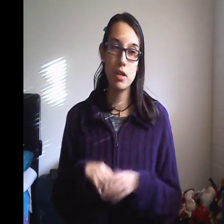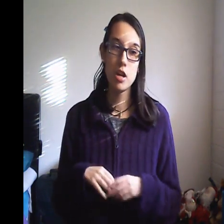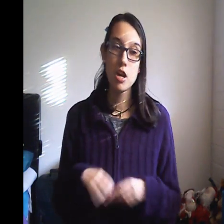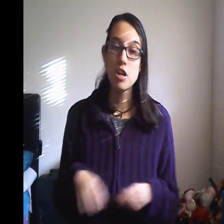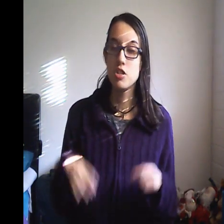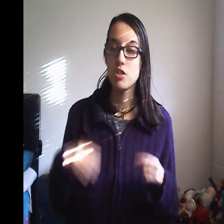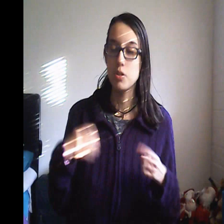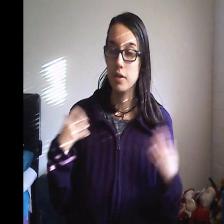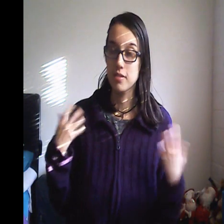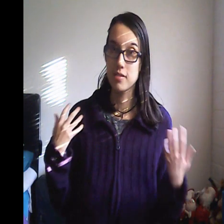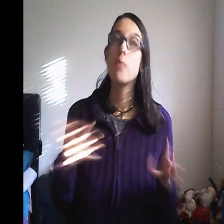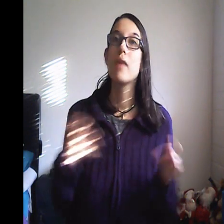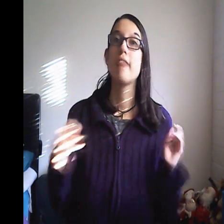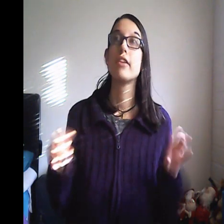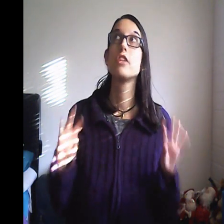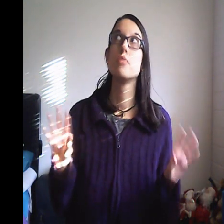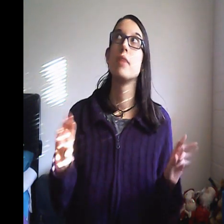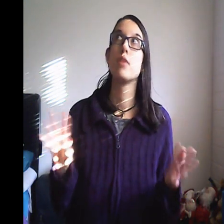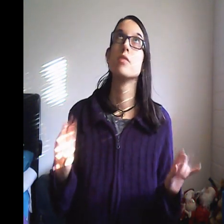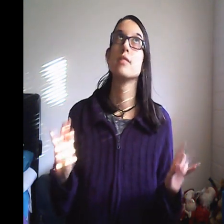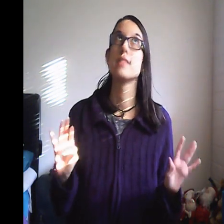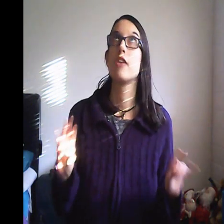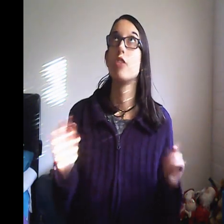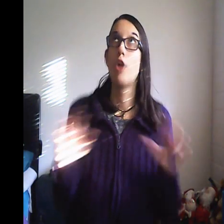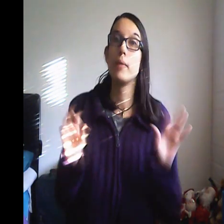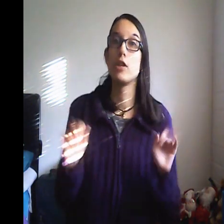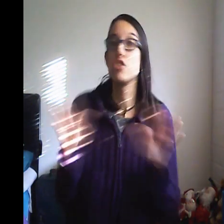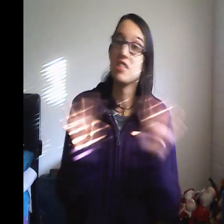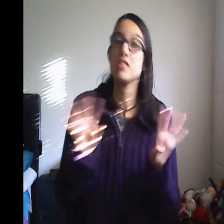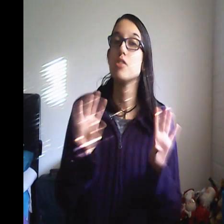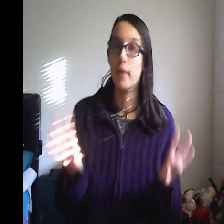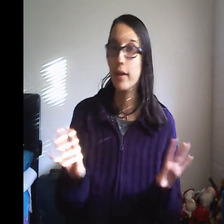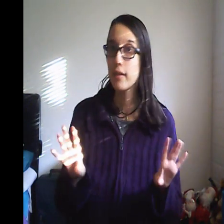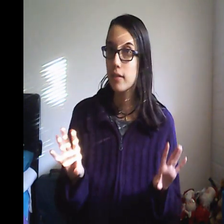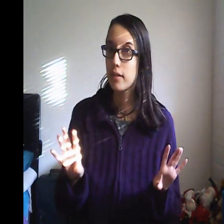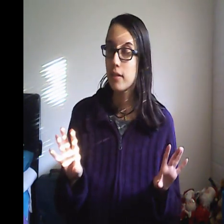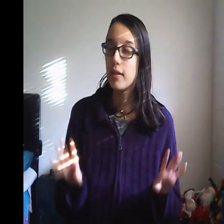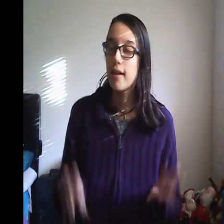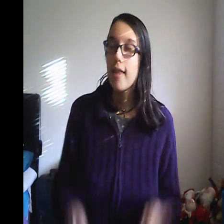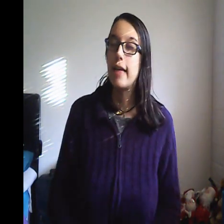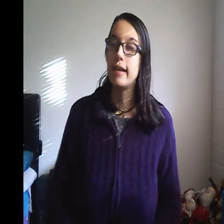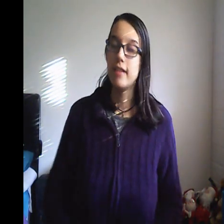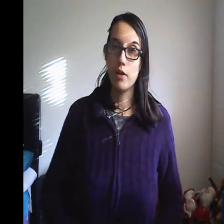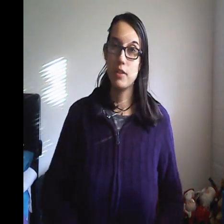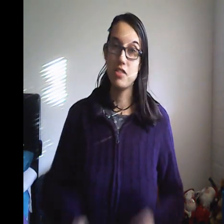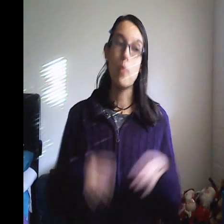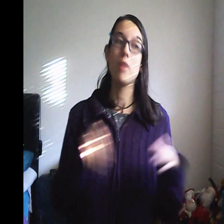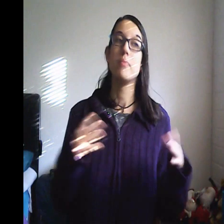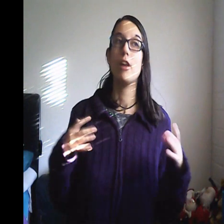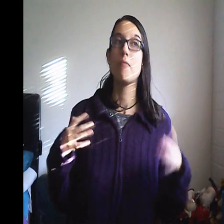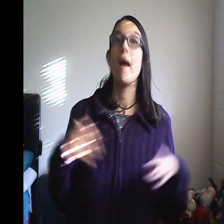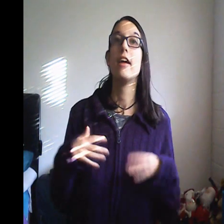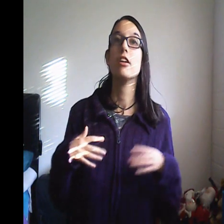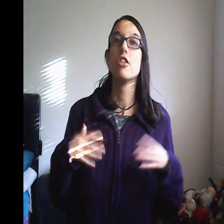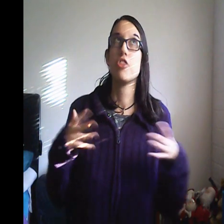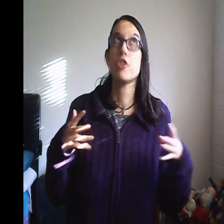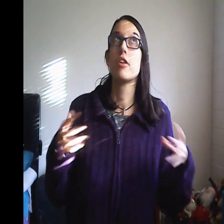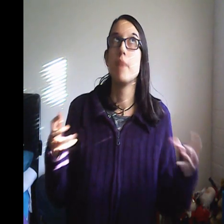down, too, because you don't want to have, like, too many ones that you're like, oh my gosh, this is the one. You know, because you don't want to be, like,